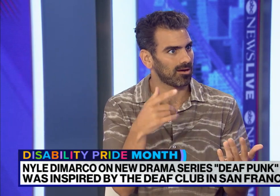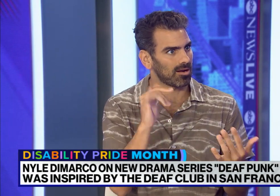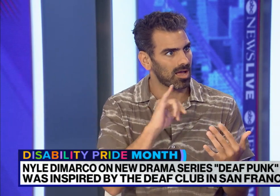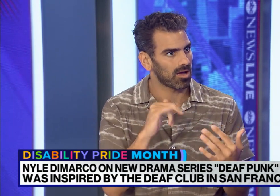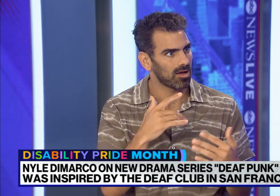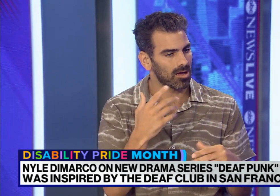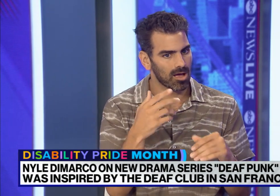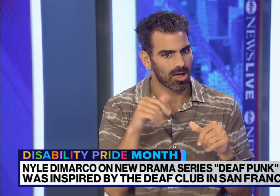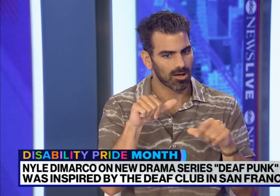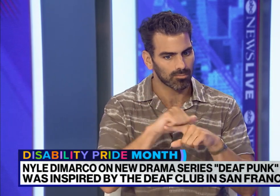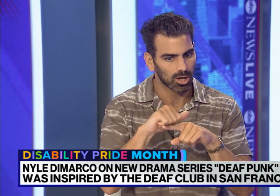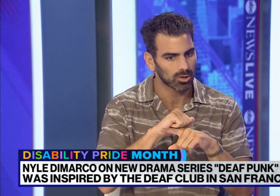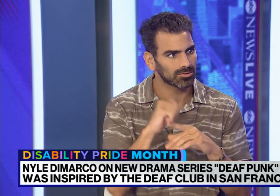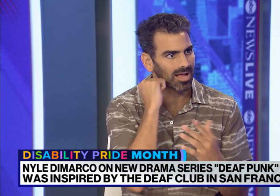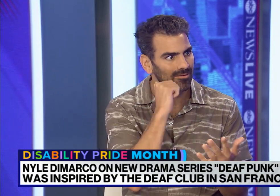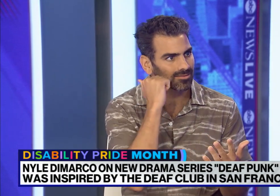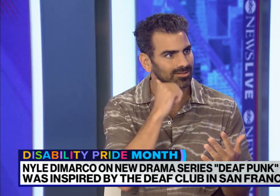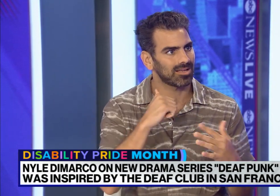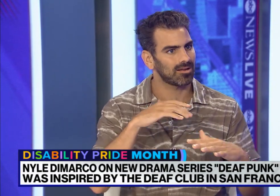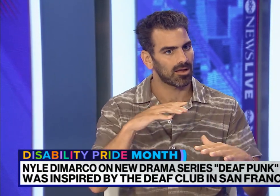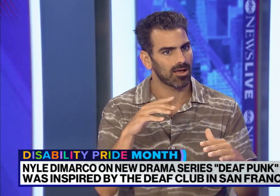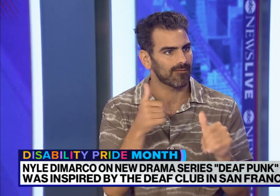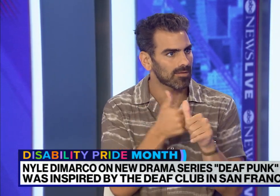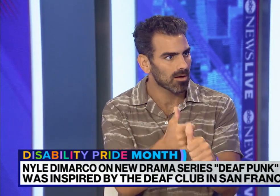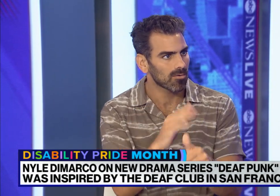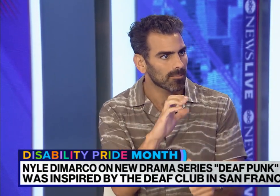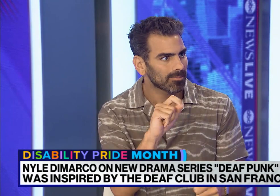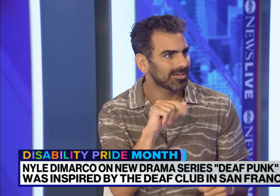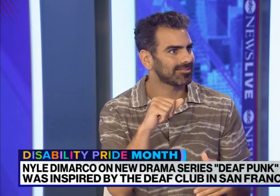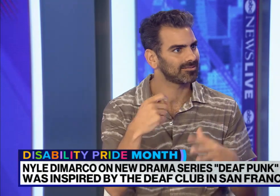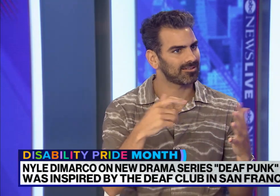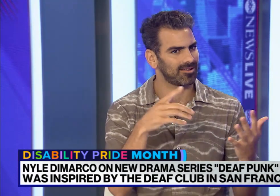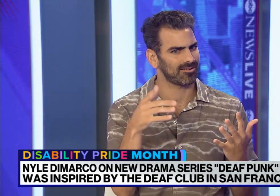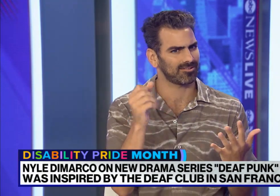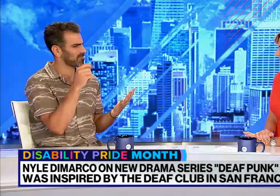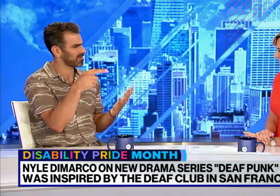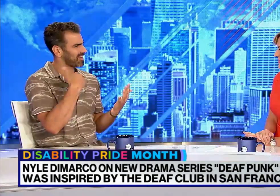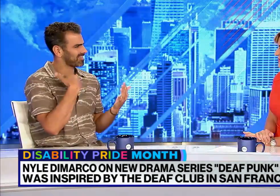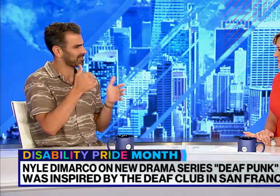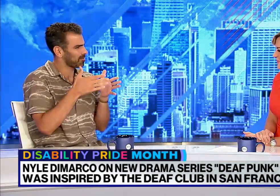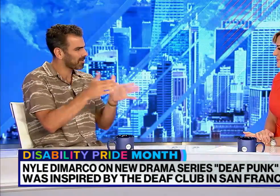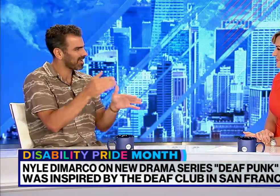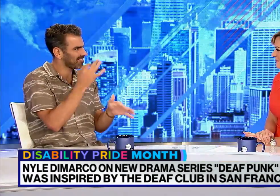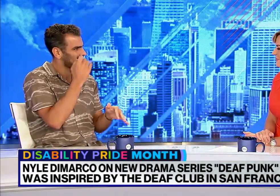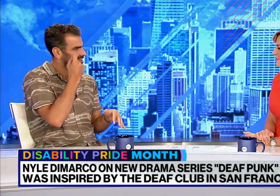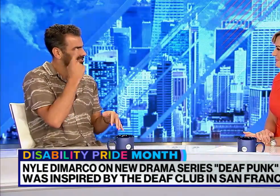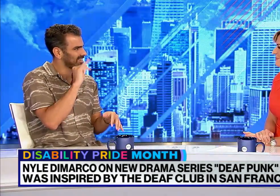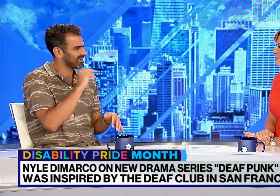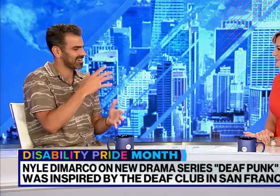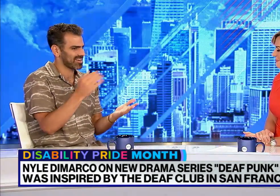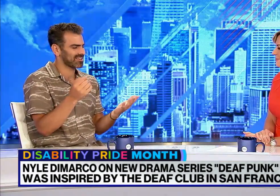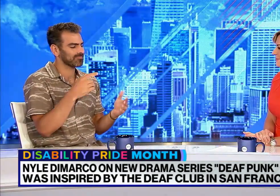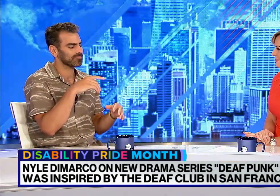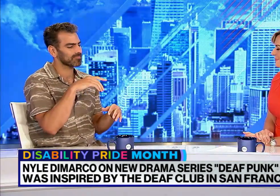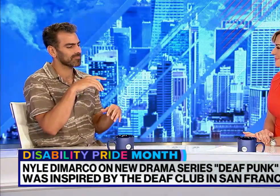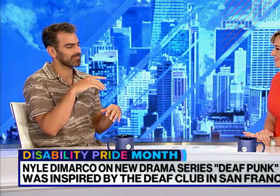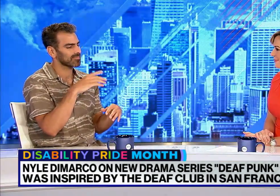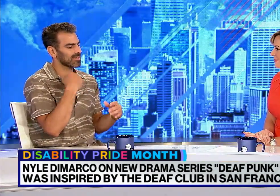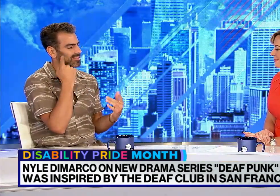twin brother, who is deaf as well, is also a DJ. A Yeah. And he's done that by learning to practice and to really perfect